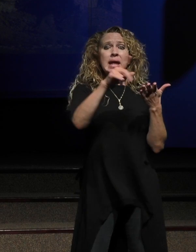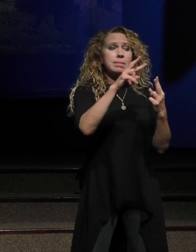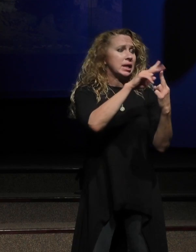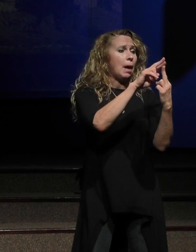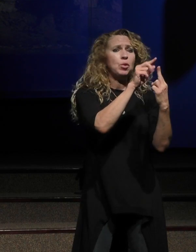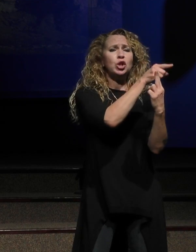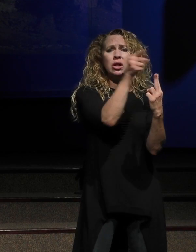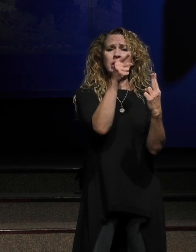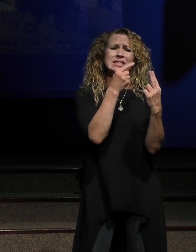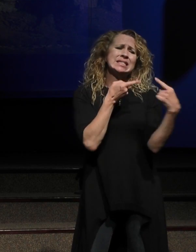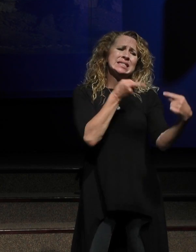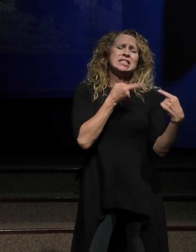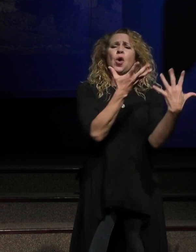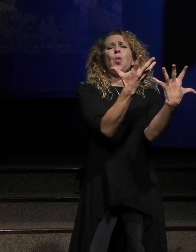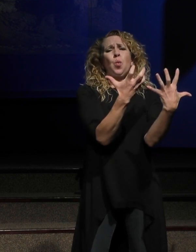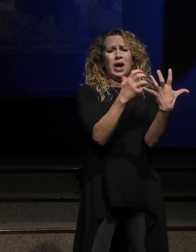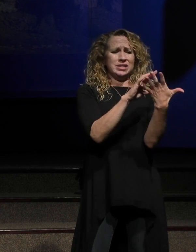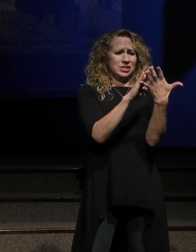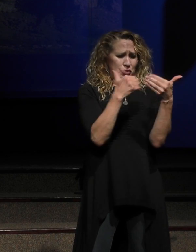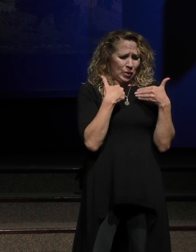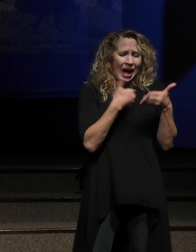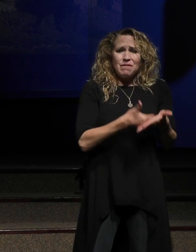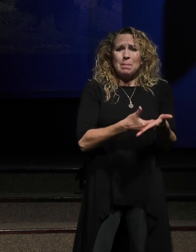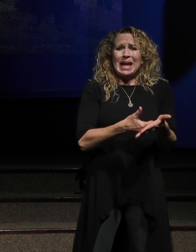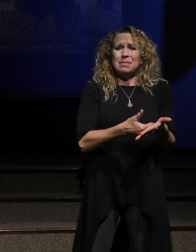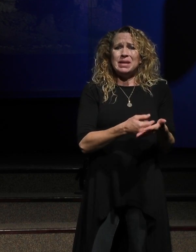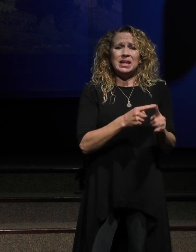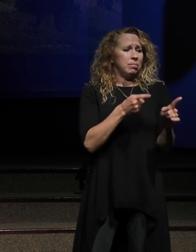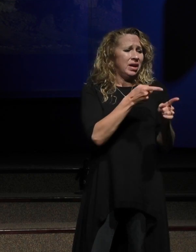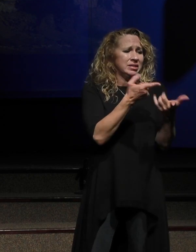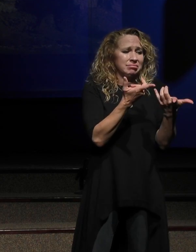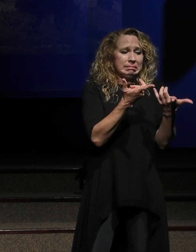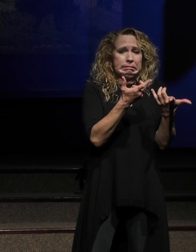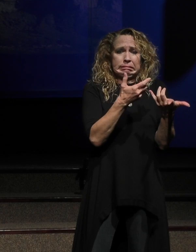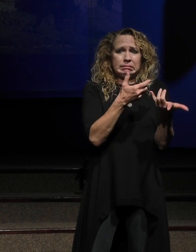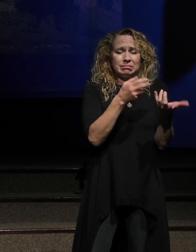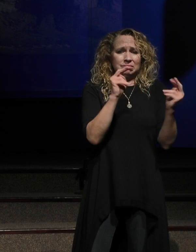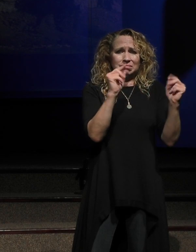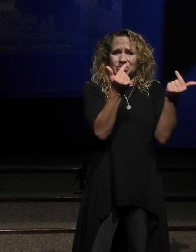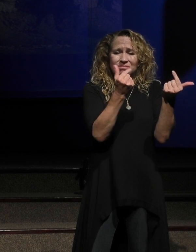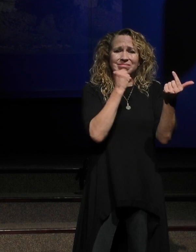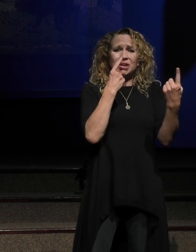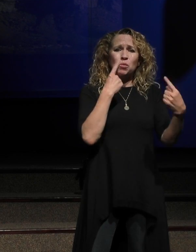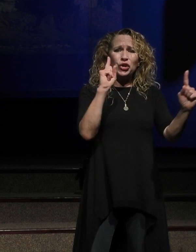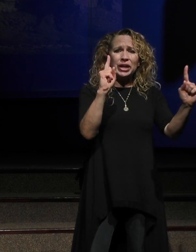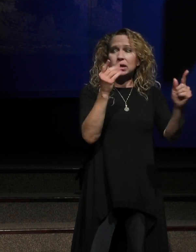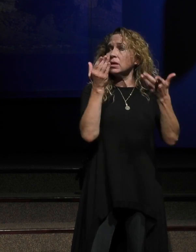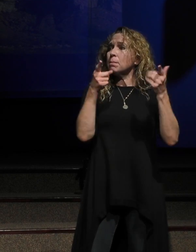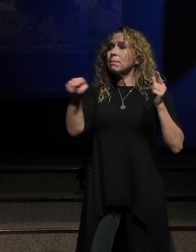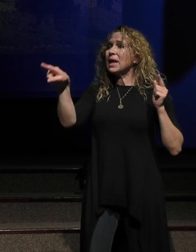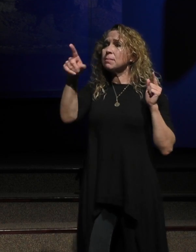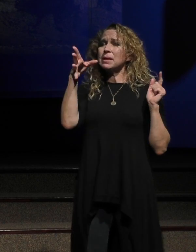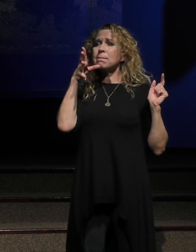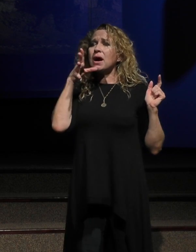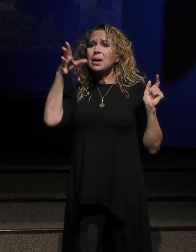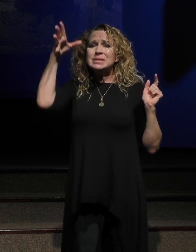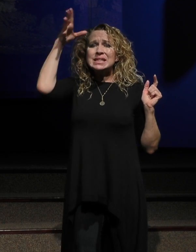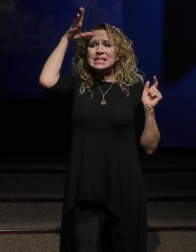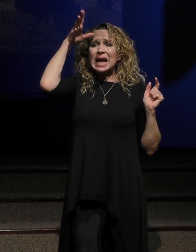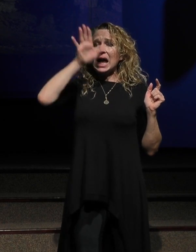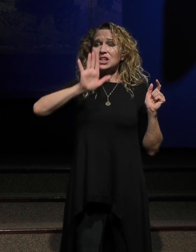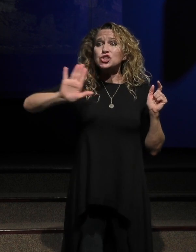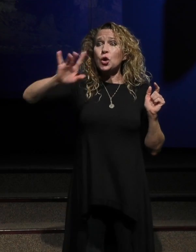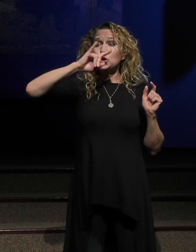whatever reason, it's not happening right now and that's your desperate prayer and maybe there's some moms and dads and your kids have wandered away